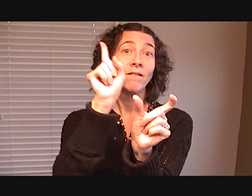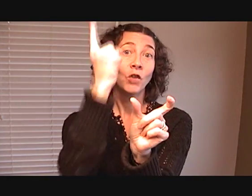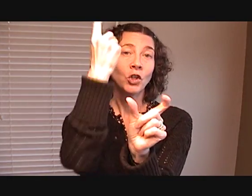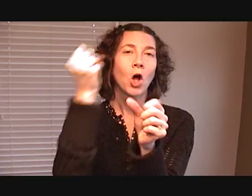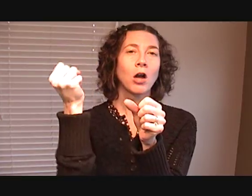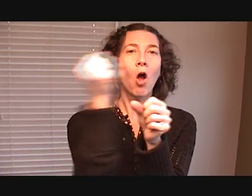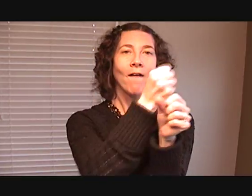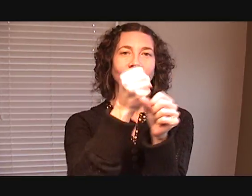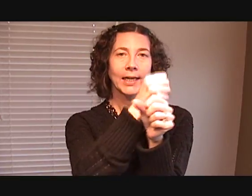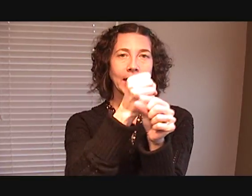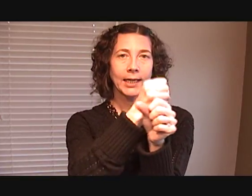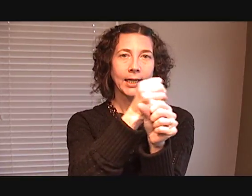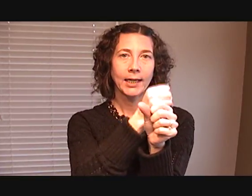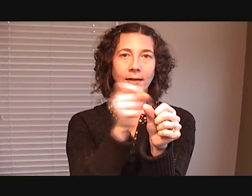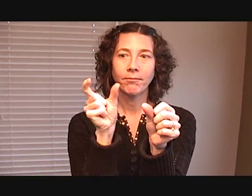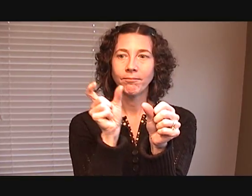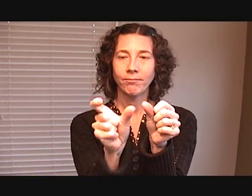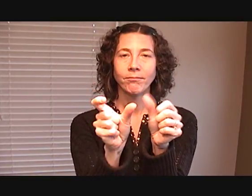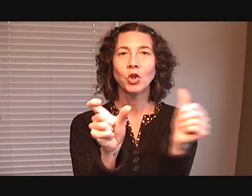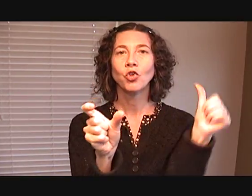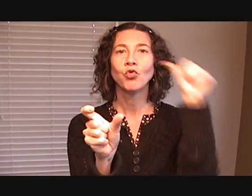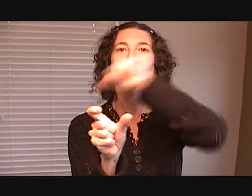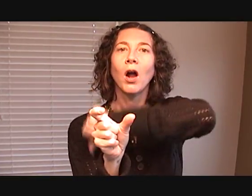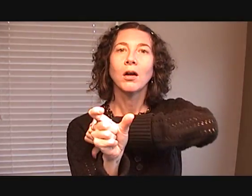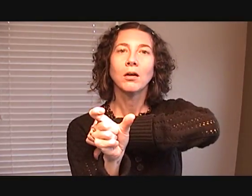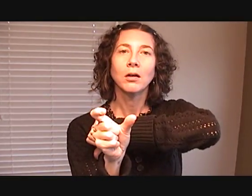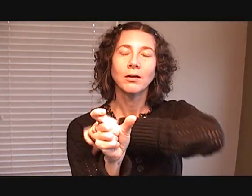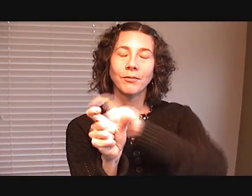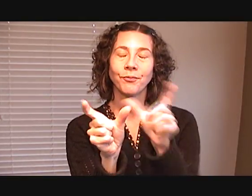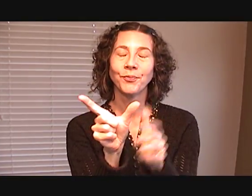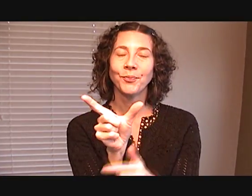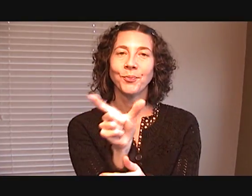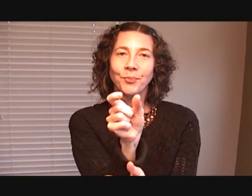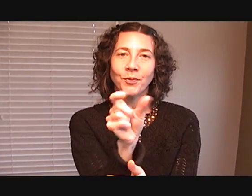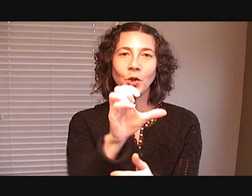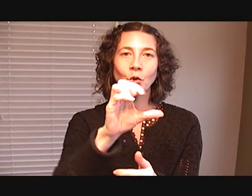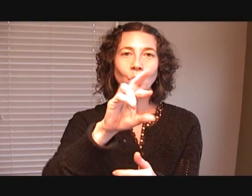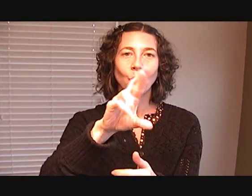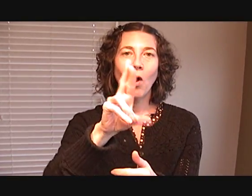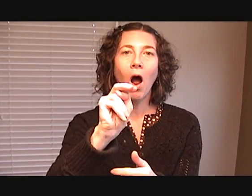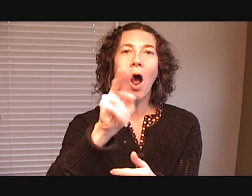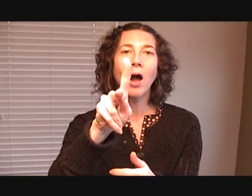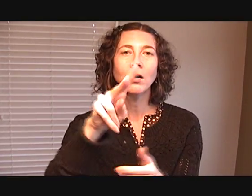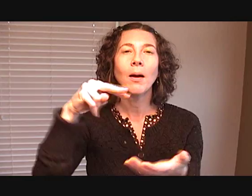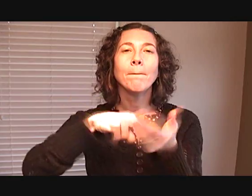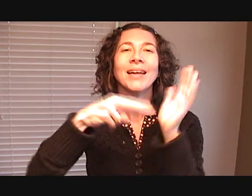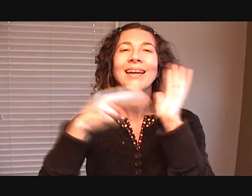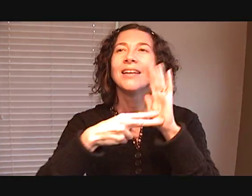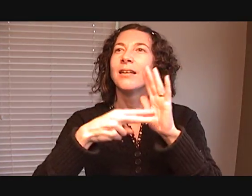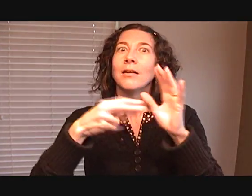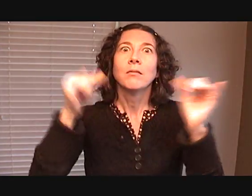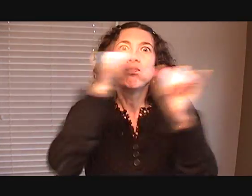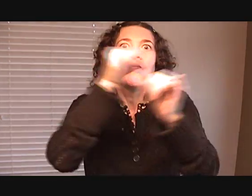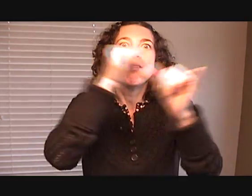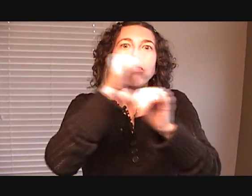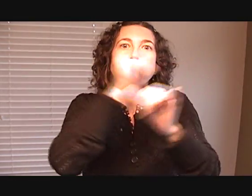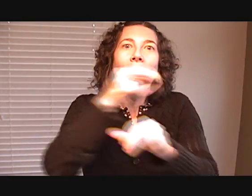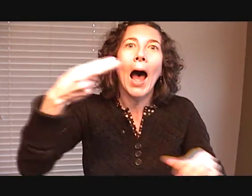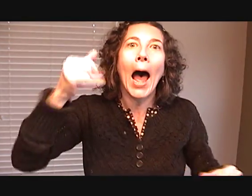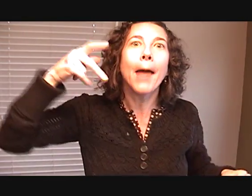to pray. Just kind of a fathom what they're feeling, what they're going through. So thanks for taking a few minutes out to pray for them today. Here's Gino Norman,